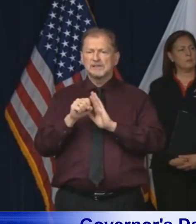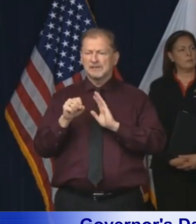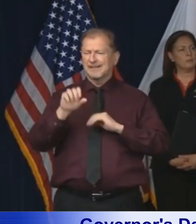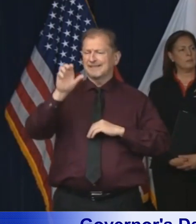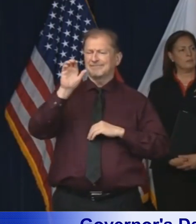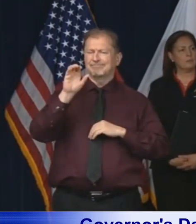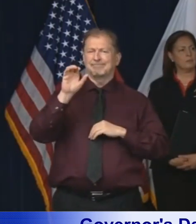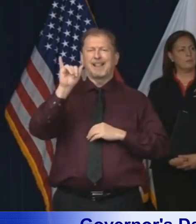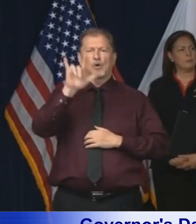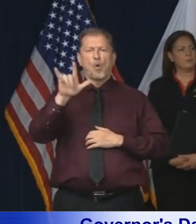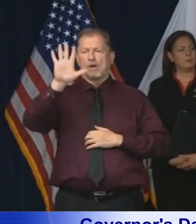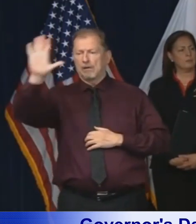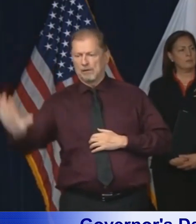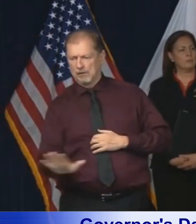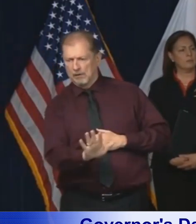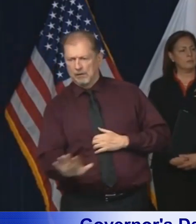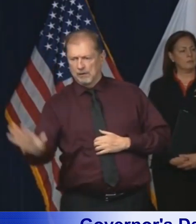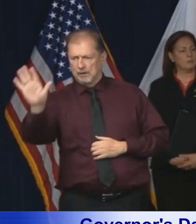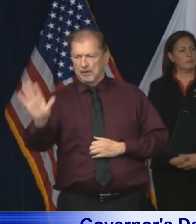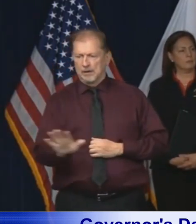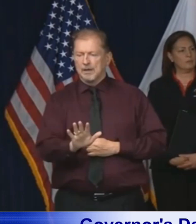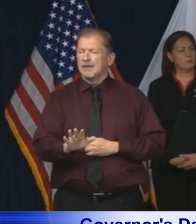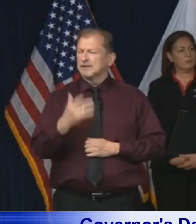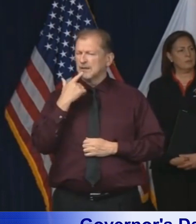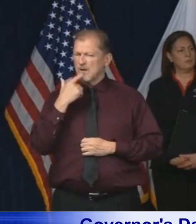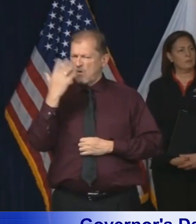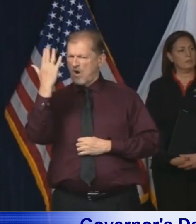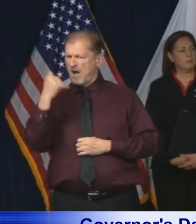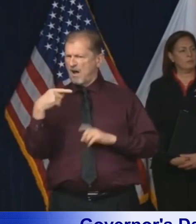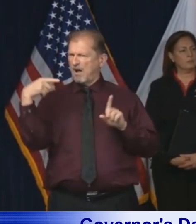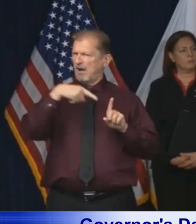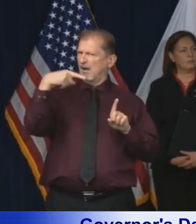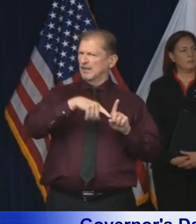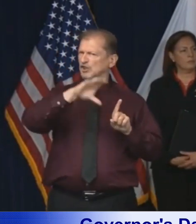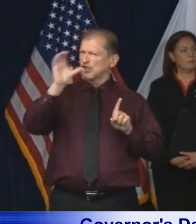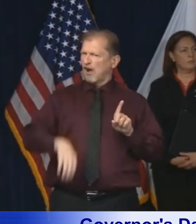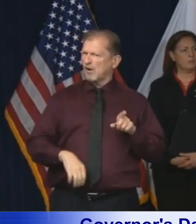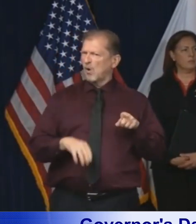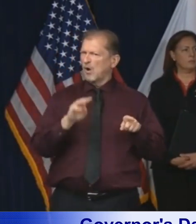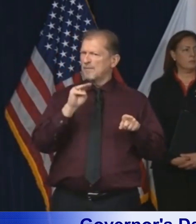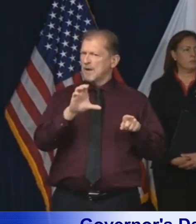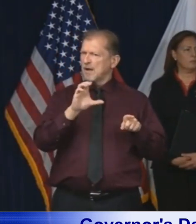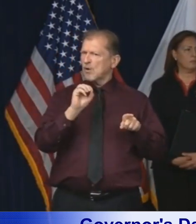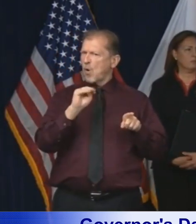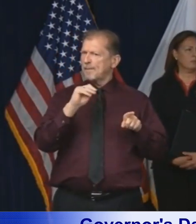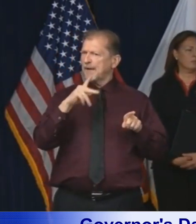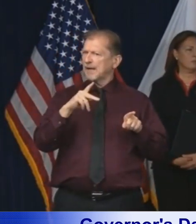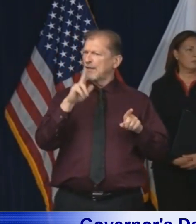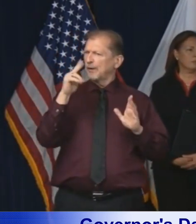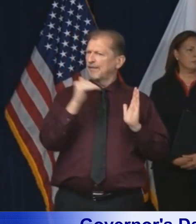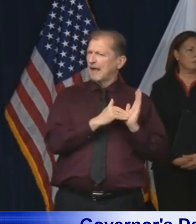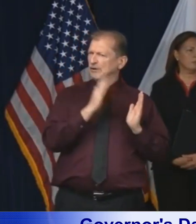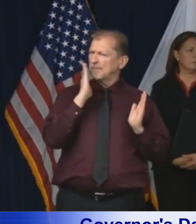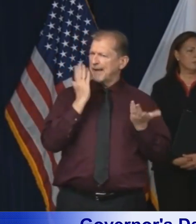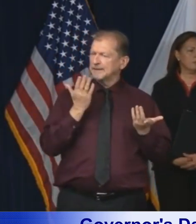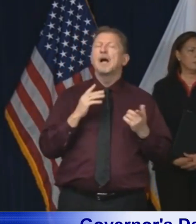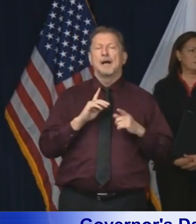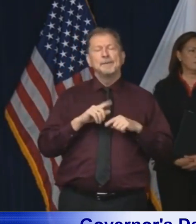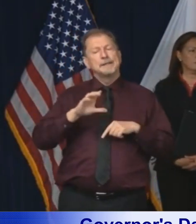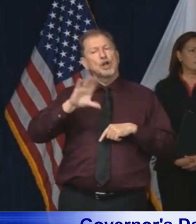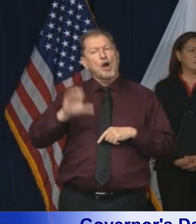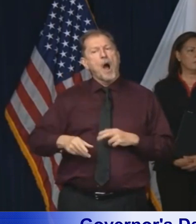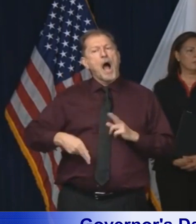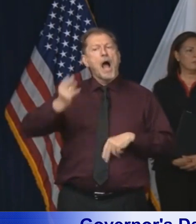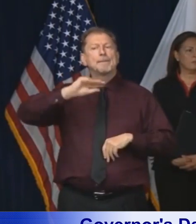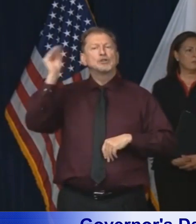outbreak is so significant in the city of Chicago, that having something that large at McCormick Place was very important. But we